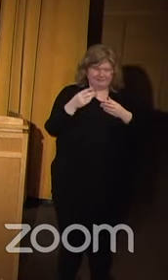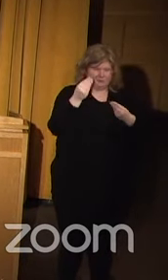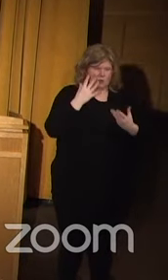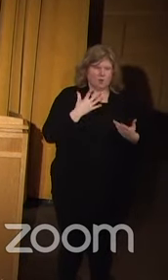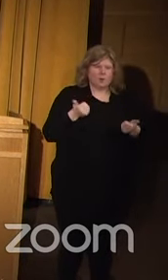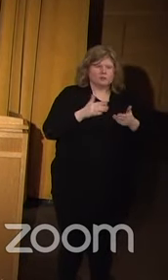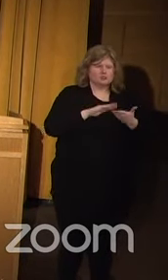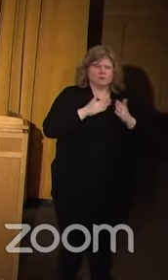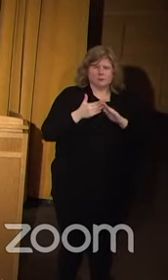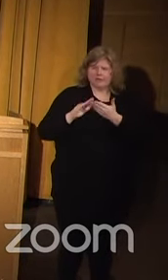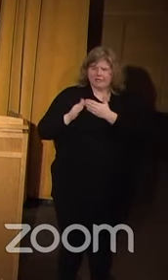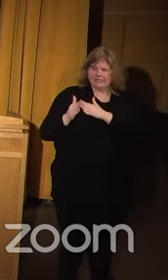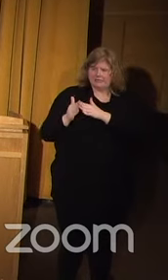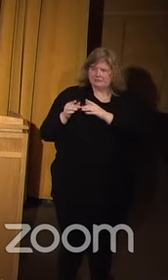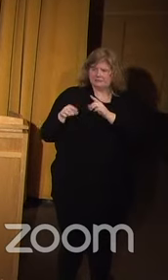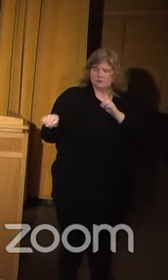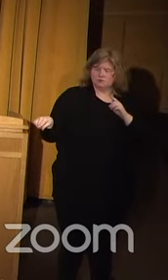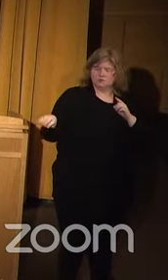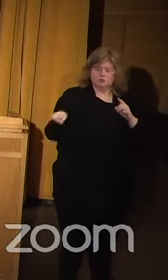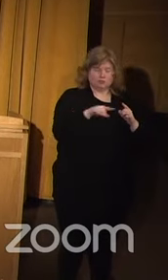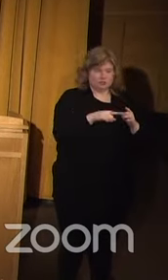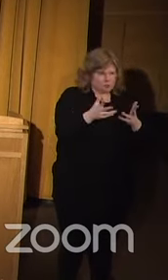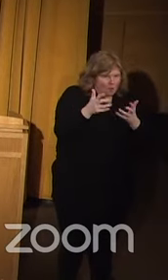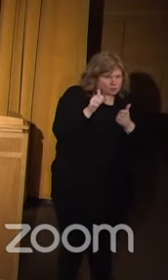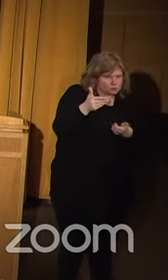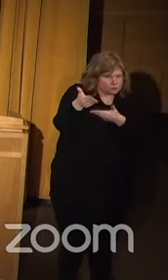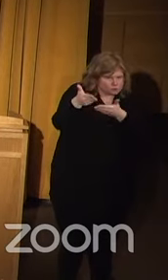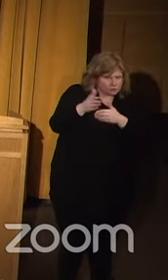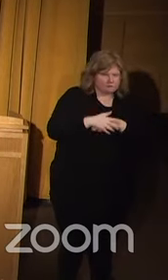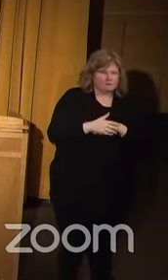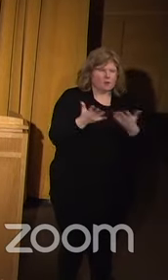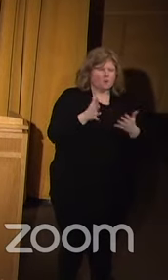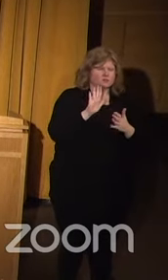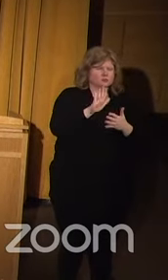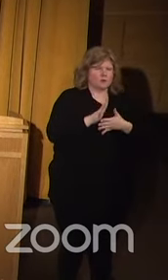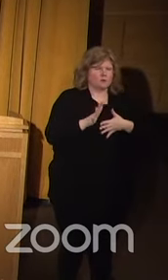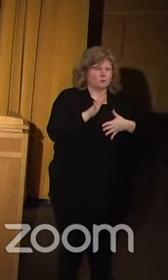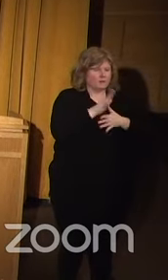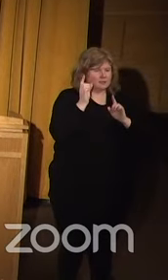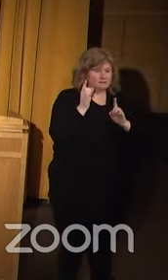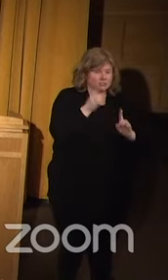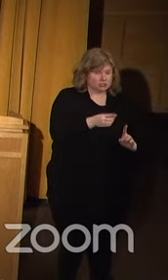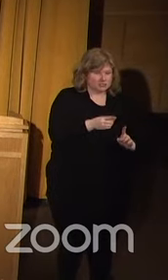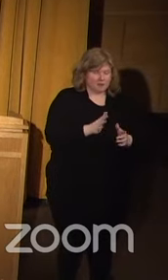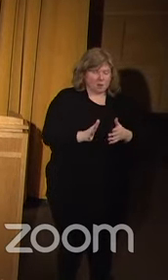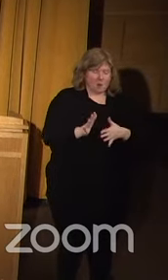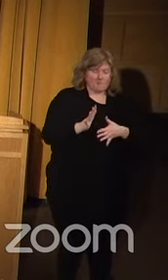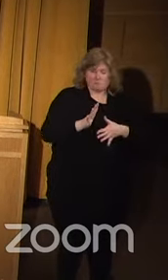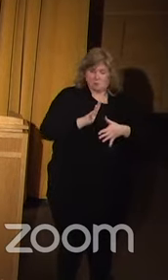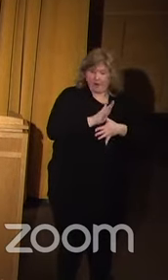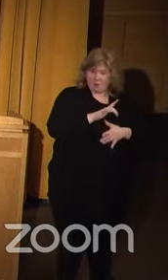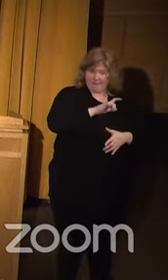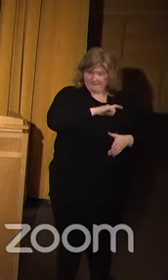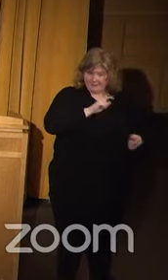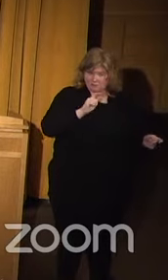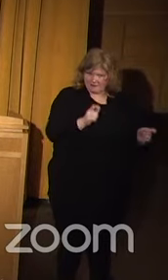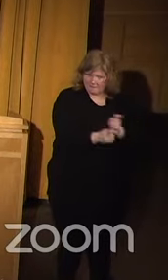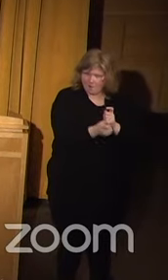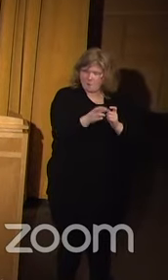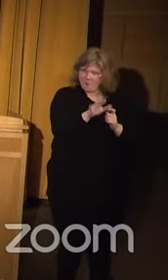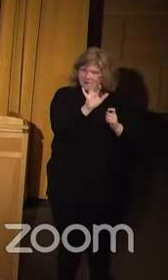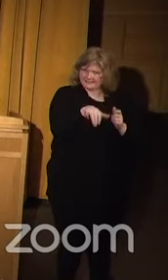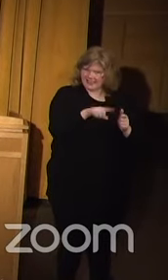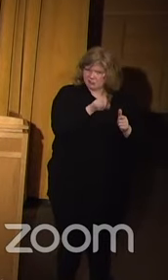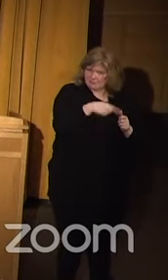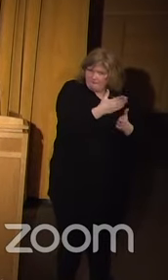what communities do you seek to serve? What do you view as your primary mission? Is it primary police reform, or is that just part of